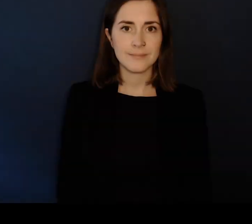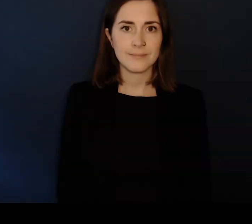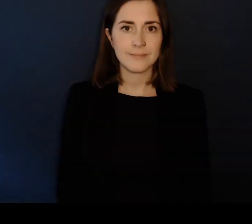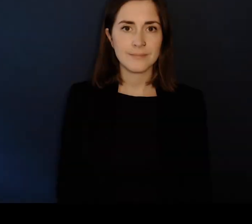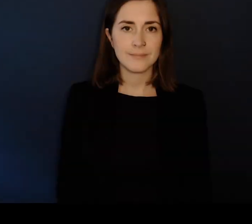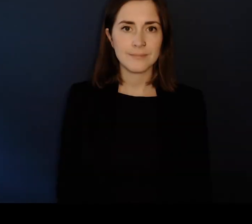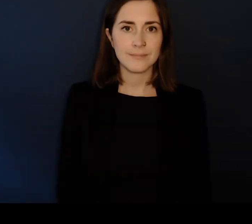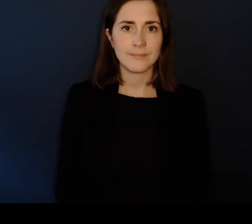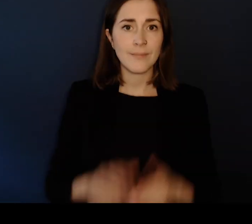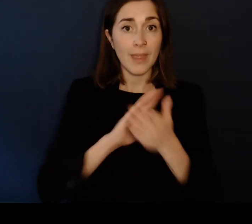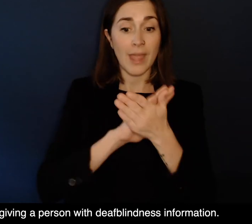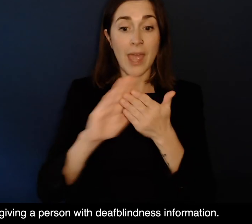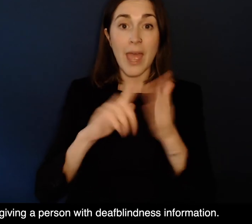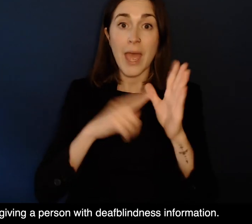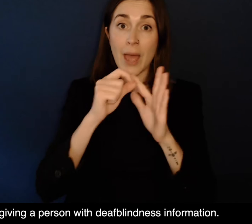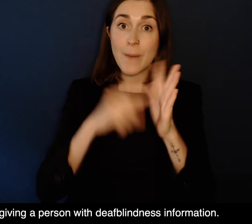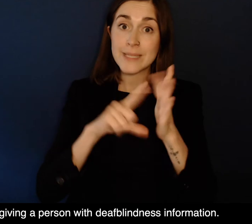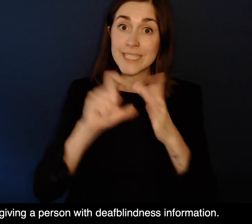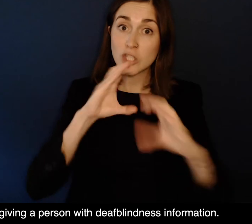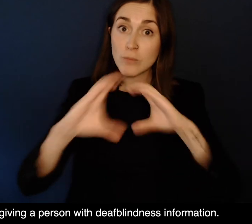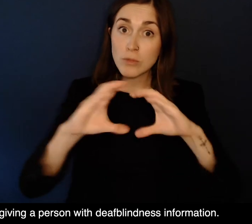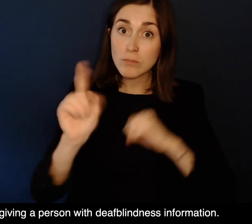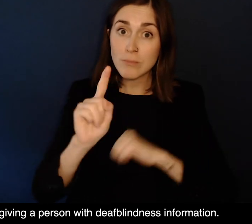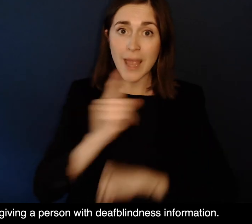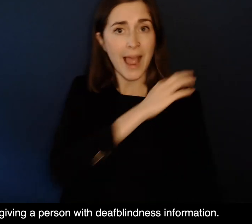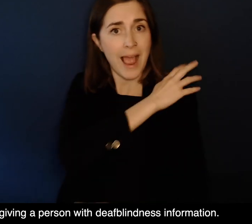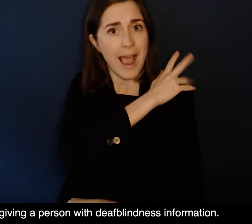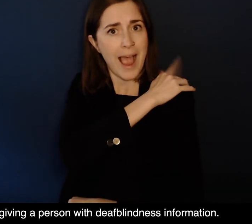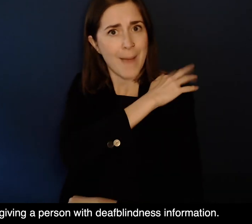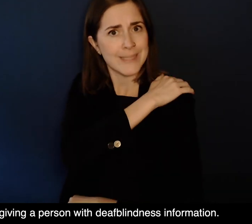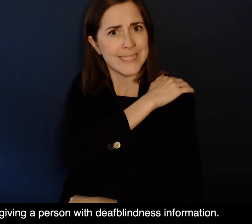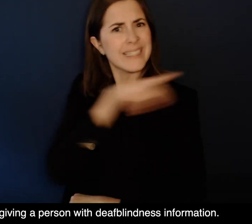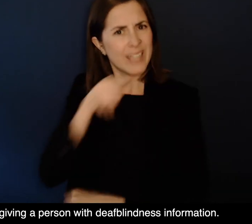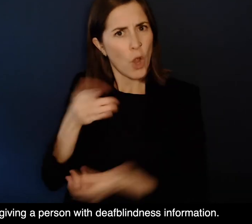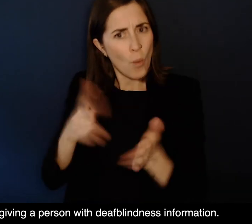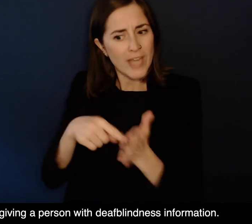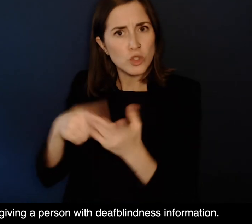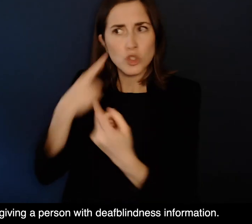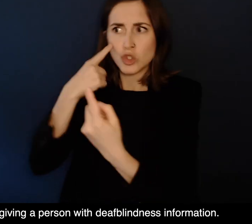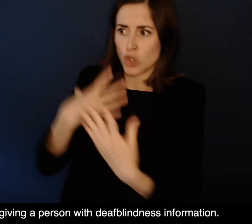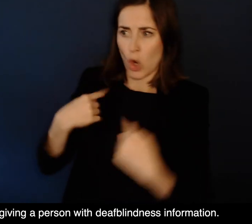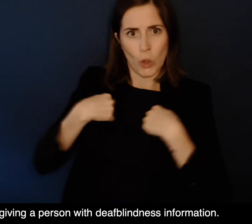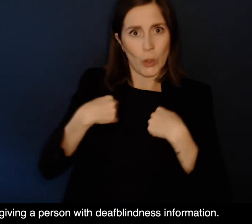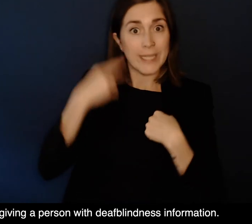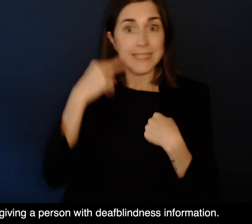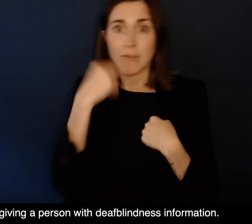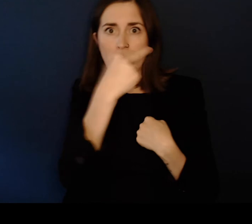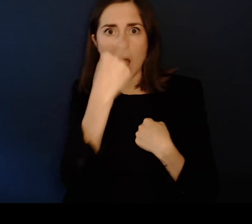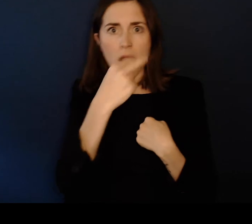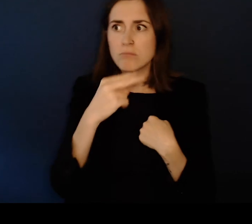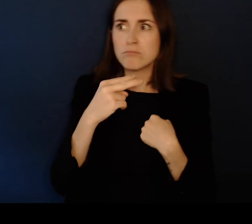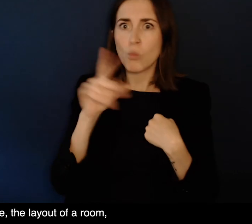using haptics appear on screen Social haptic communication is a tactile way Of giving a person with deafblindness information